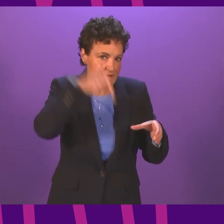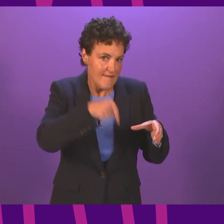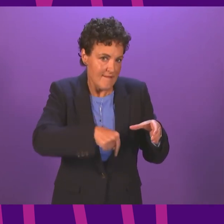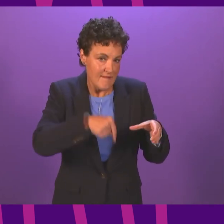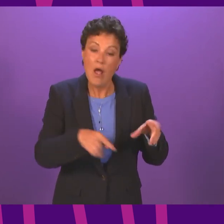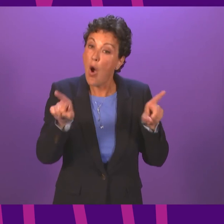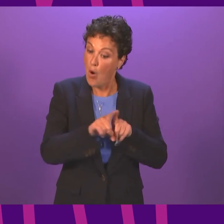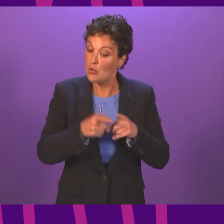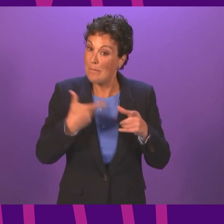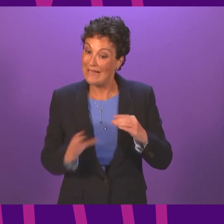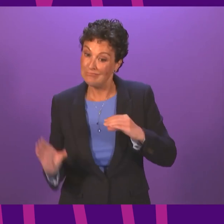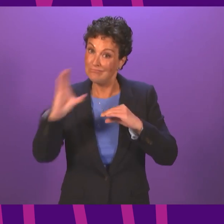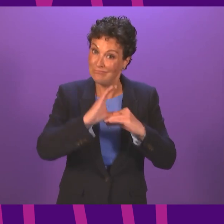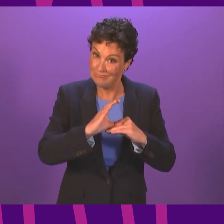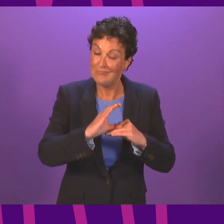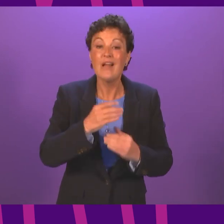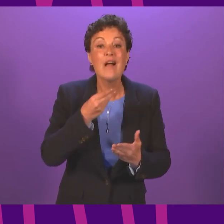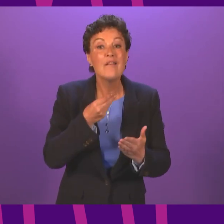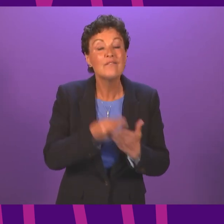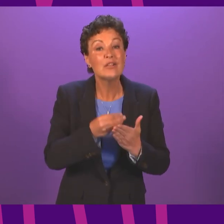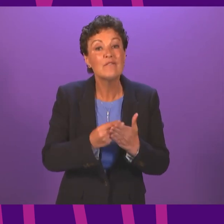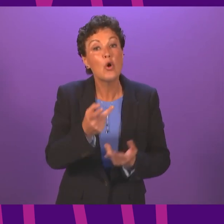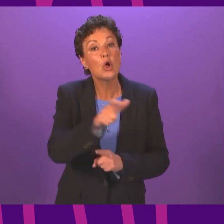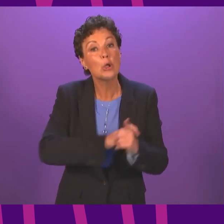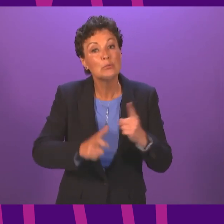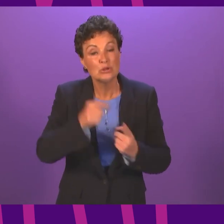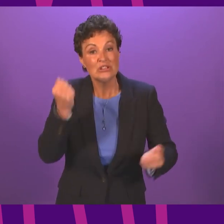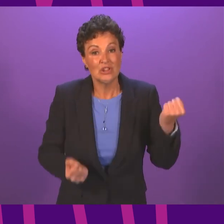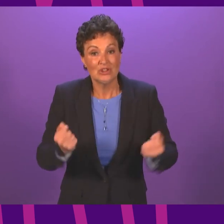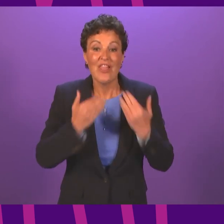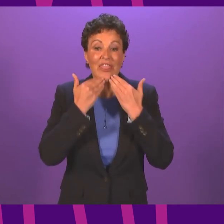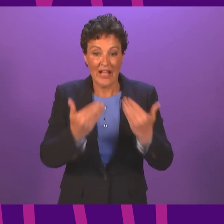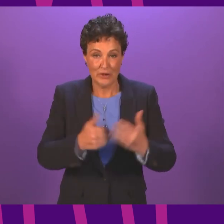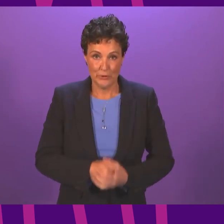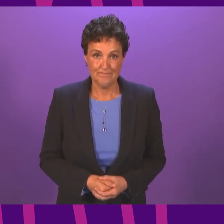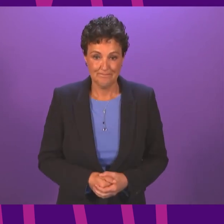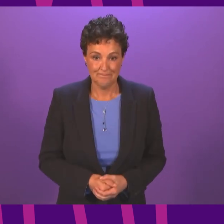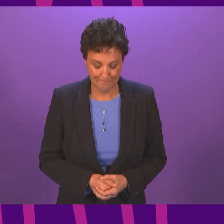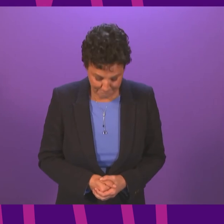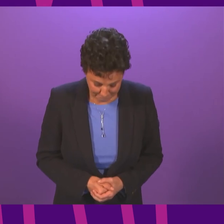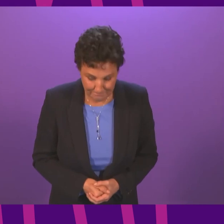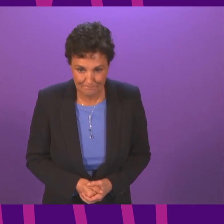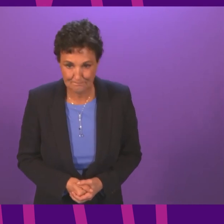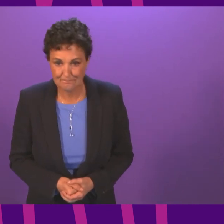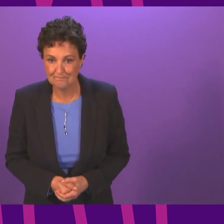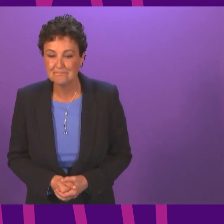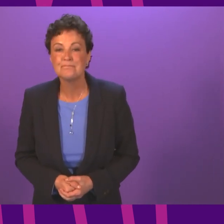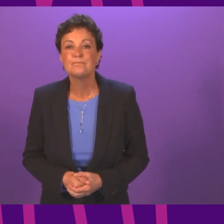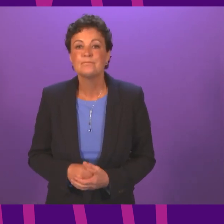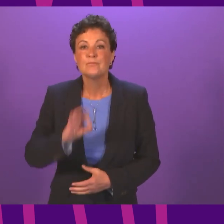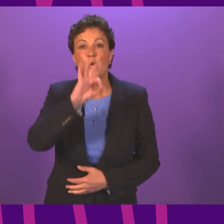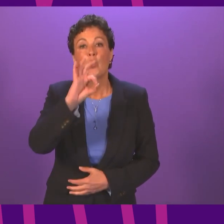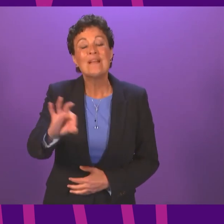additional funding that we've put into community justice thank you move on to question number three Emma Roddick